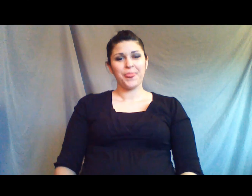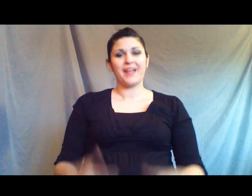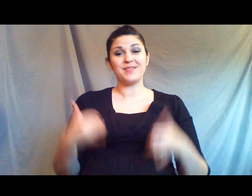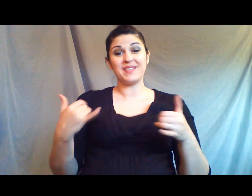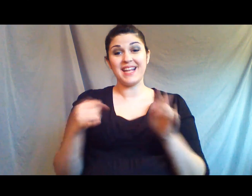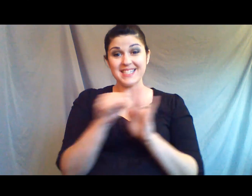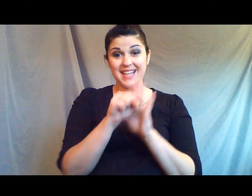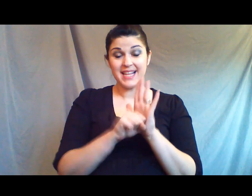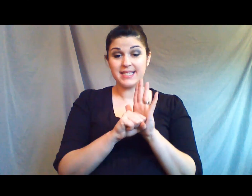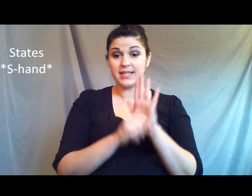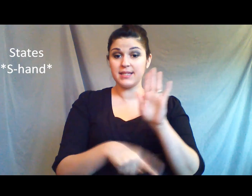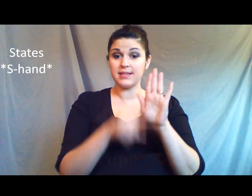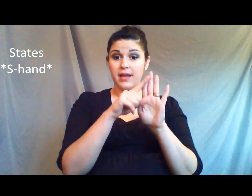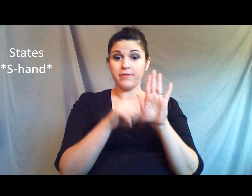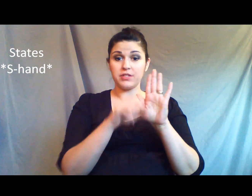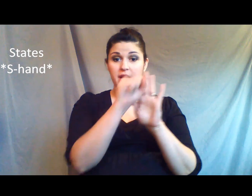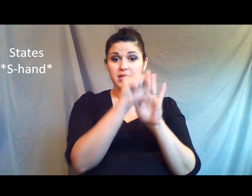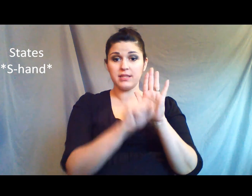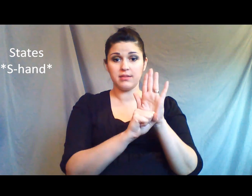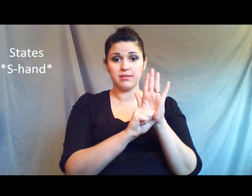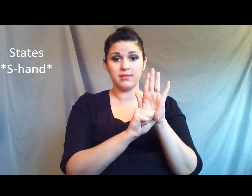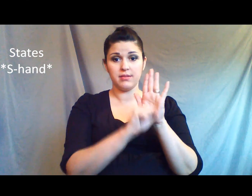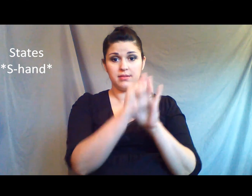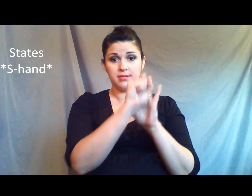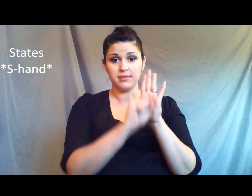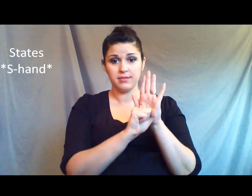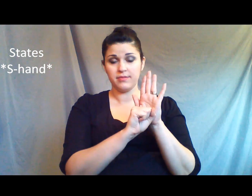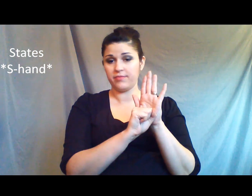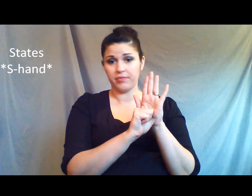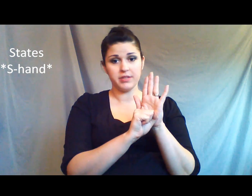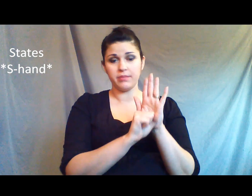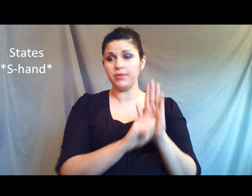So today's states, this is a sign for states. Very simple.